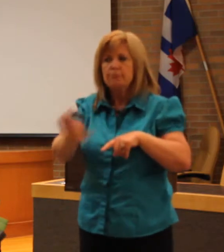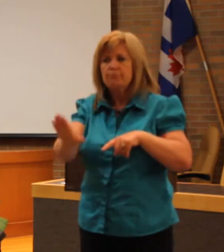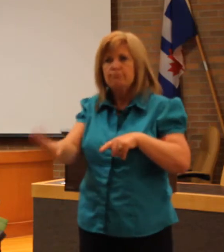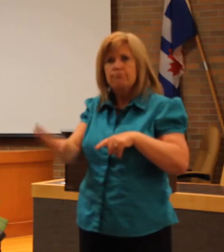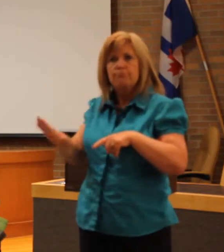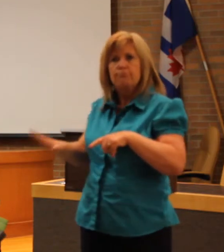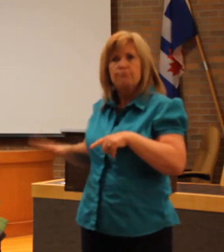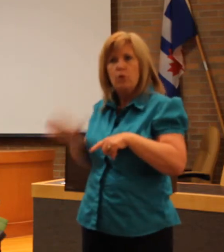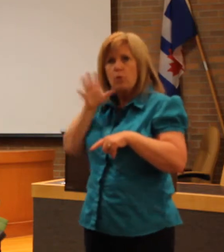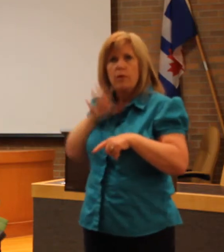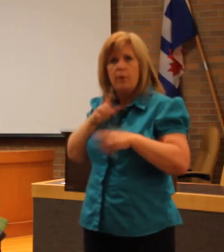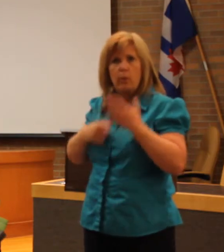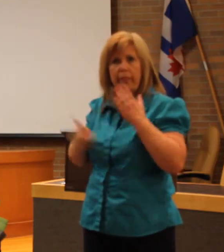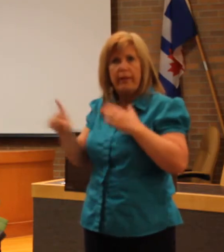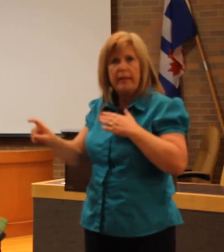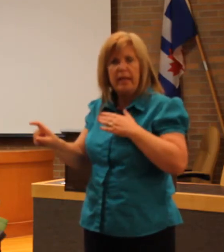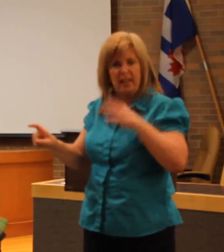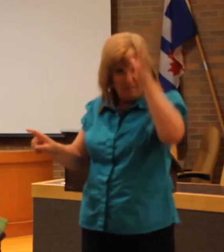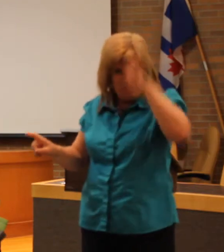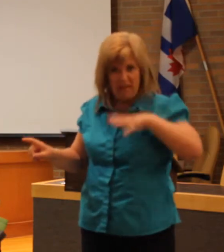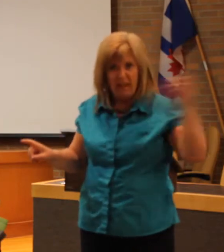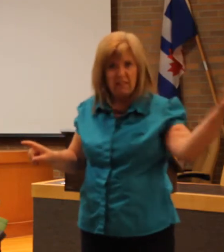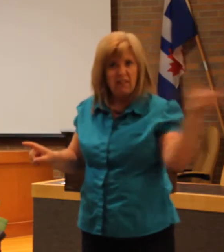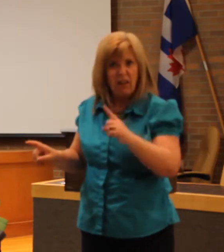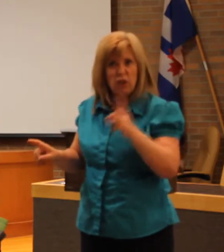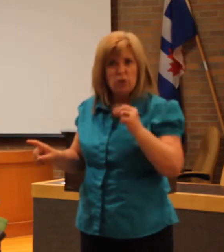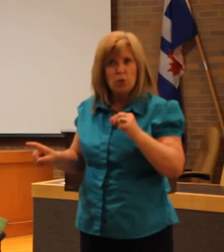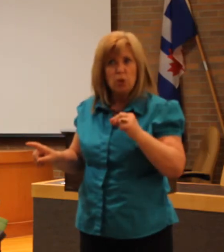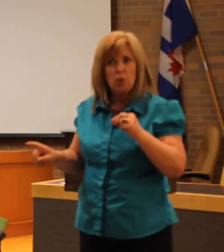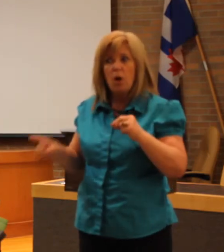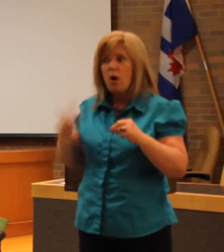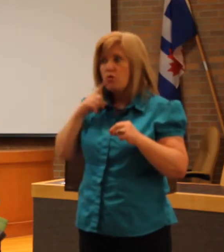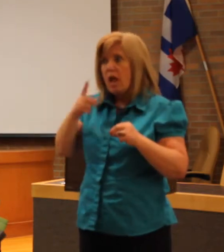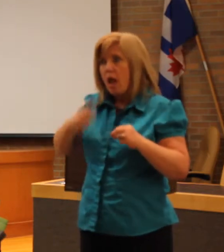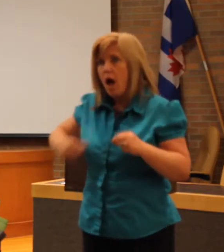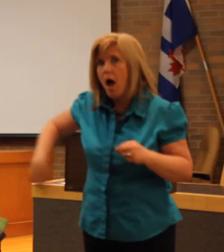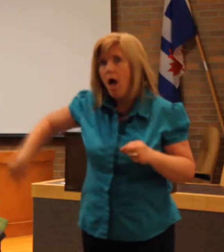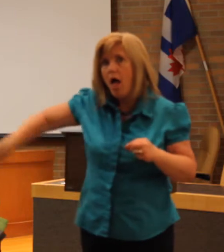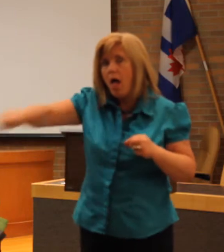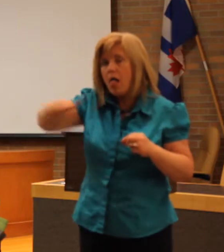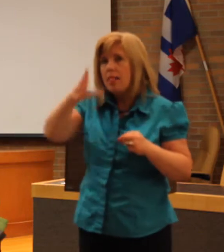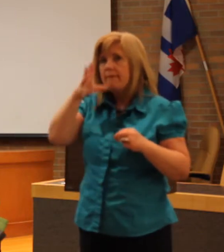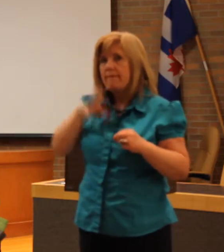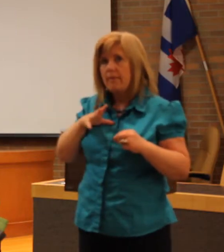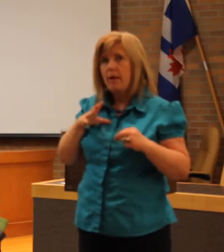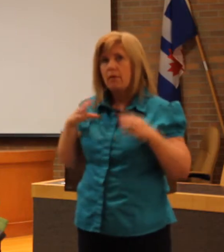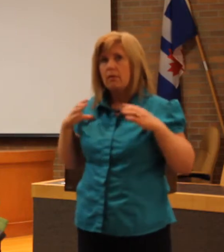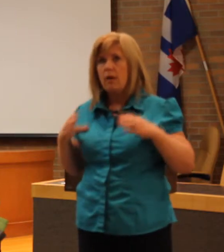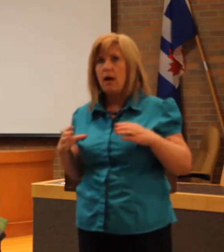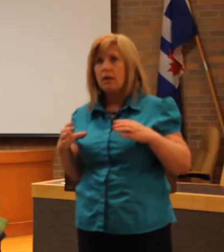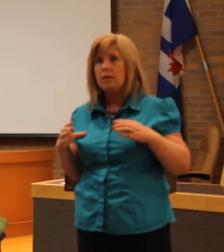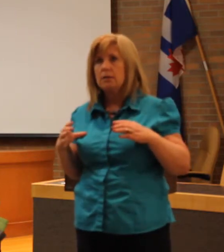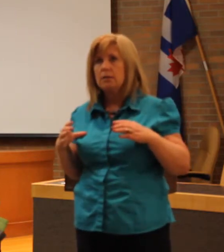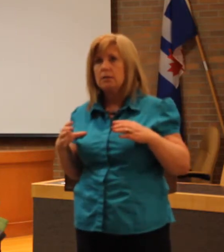are. And in this situation, it took all of the clients, all of the female clients, with this one organization